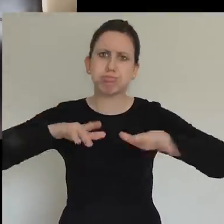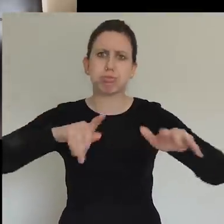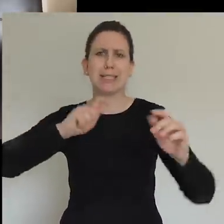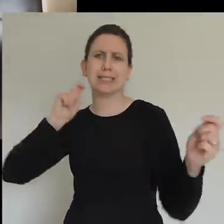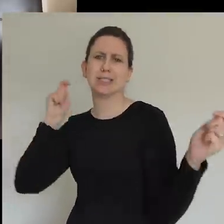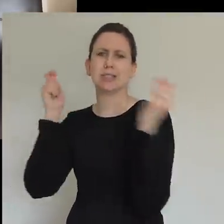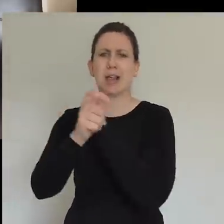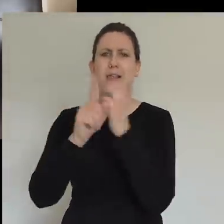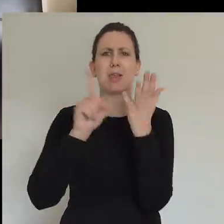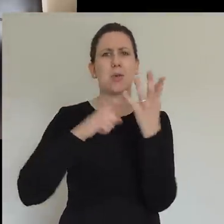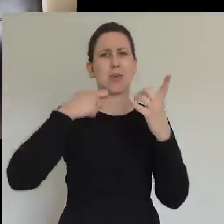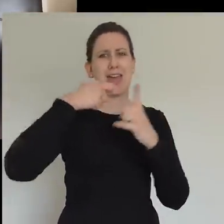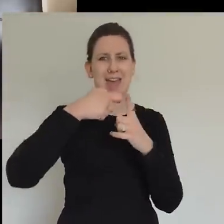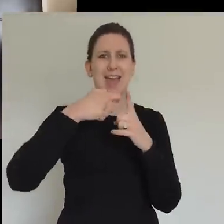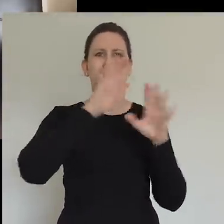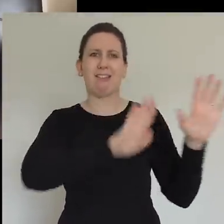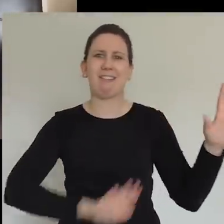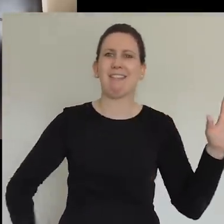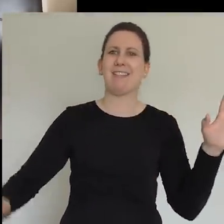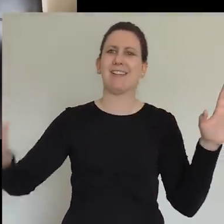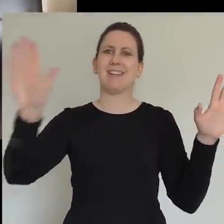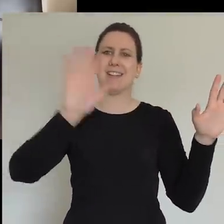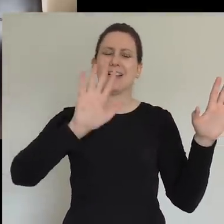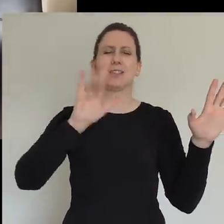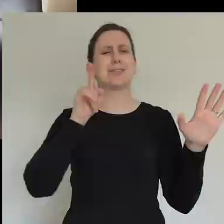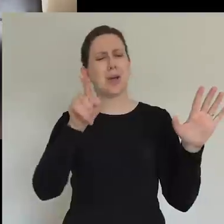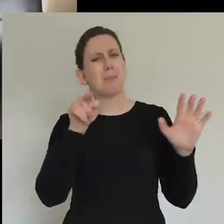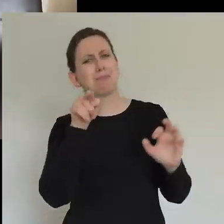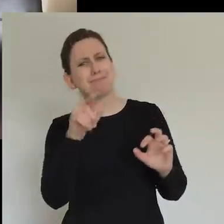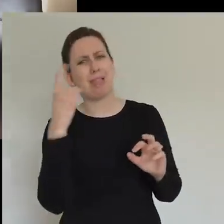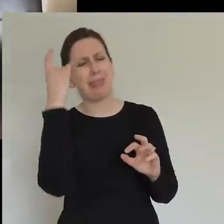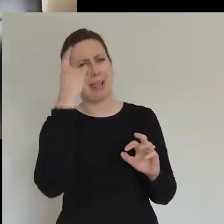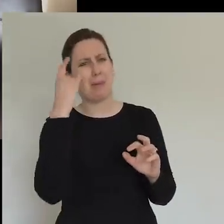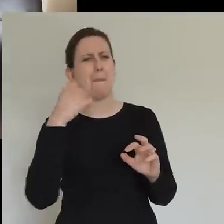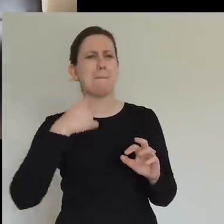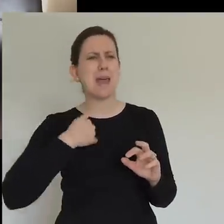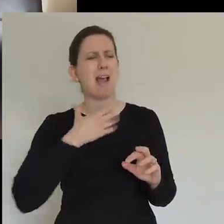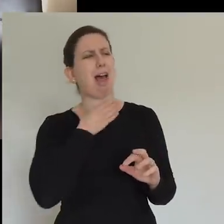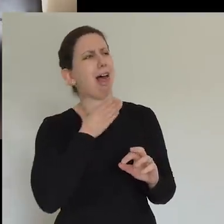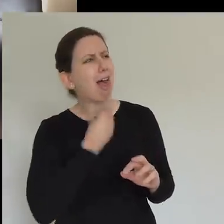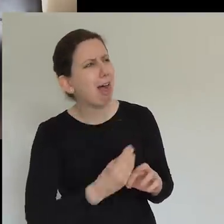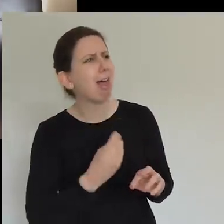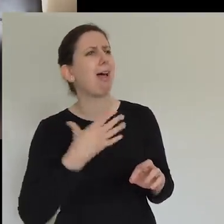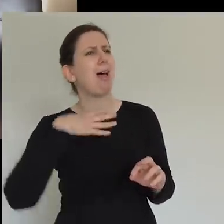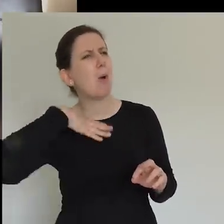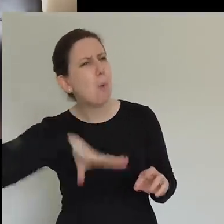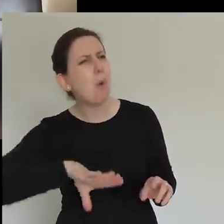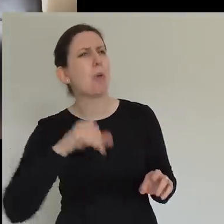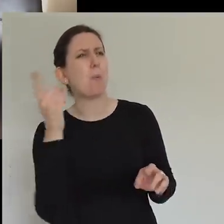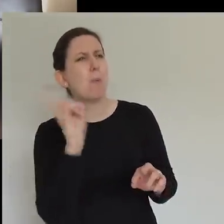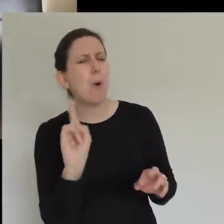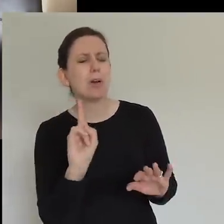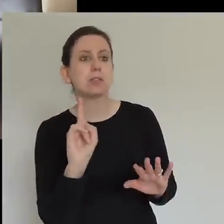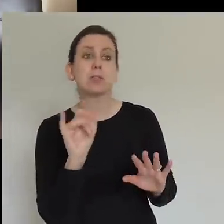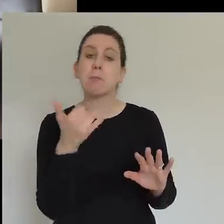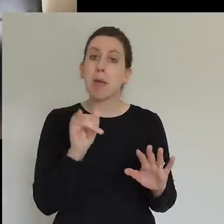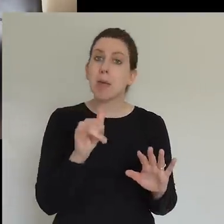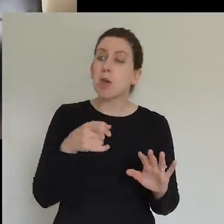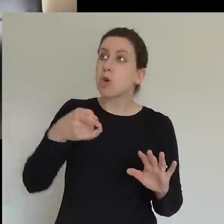maybe spend a bit of time just thinking, what am I hungry for? And who is God linking your heart with, and your mind with right now? Who